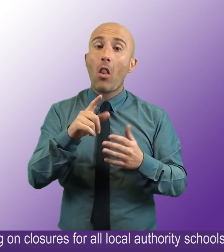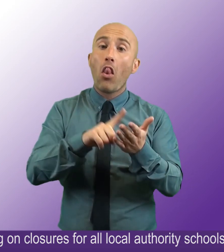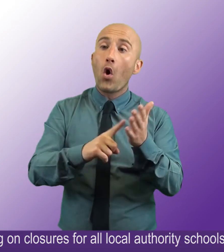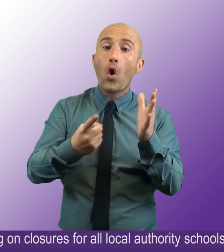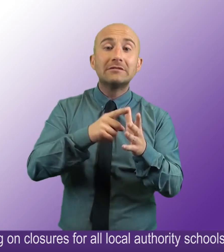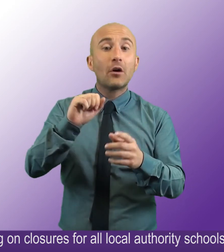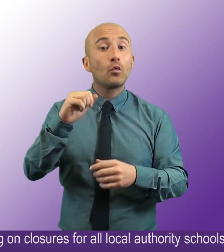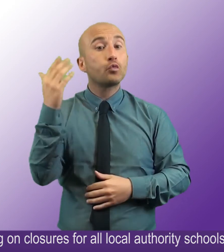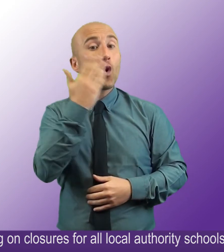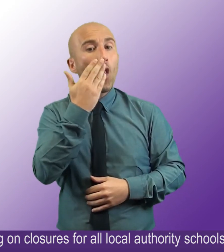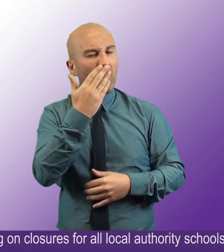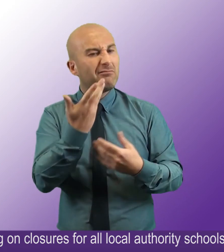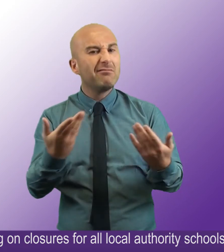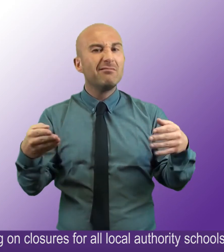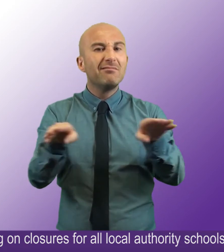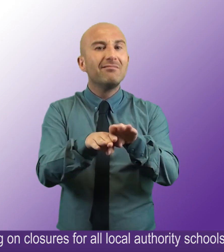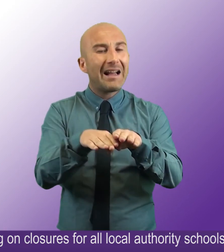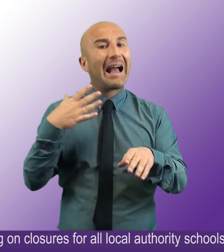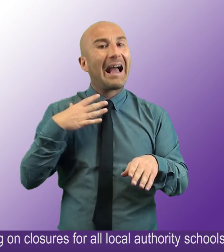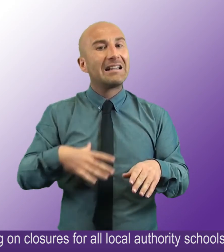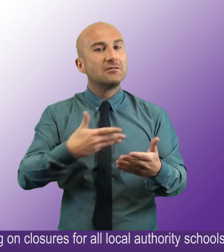consulting on closures for all local authority schools